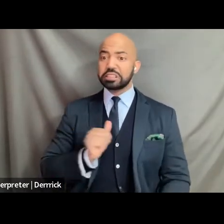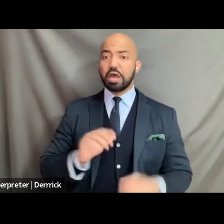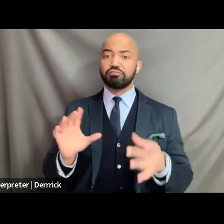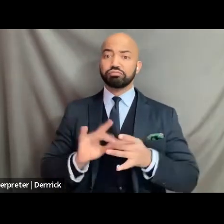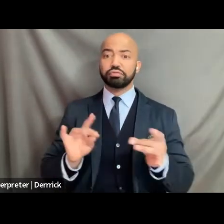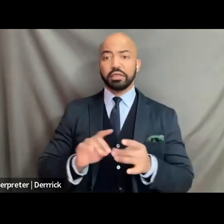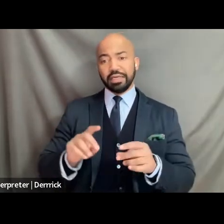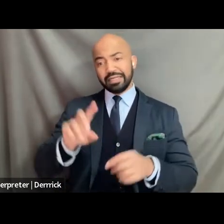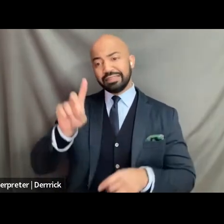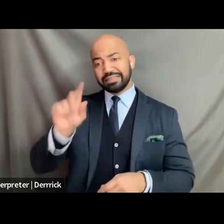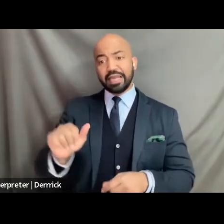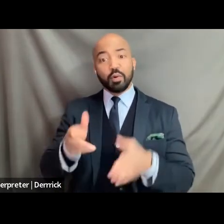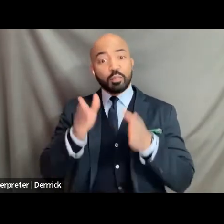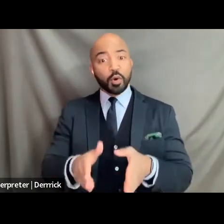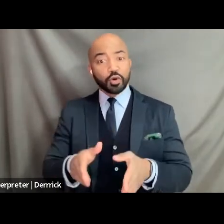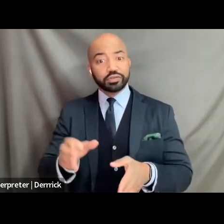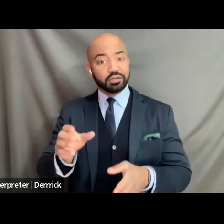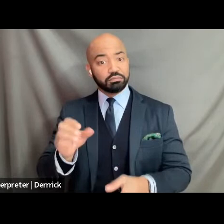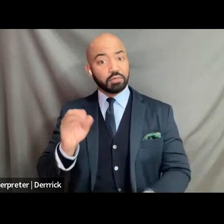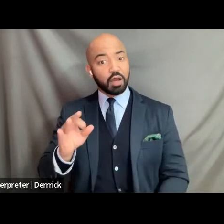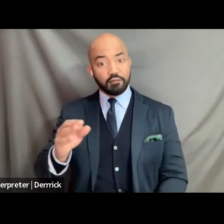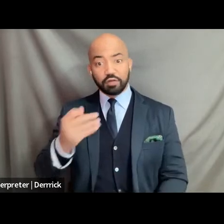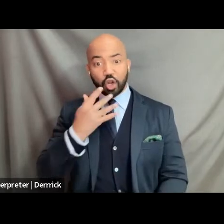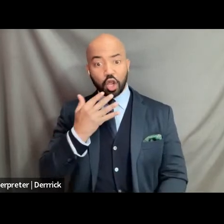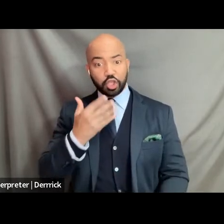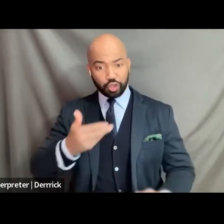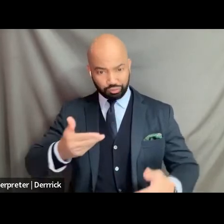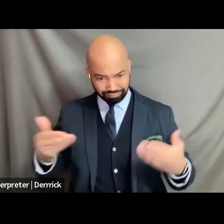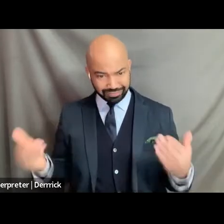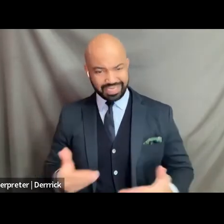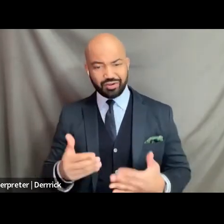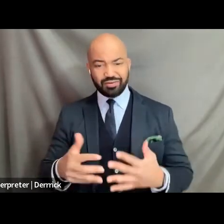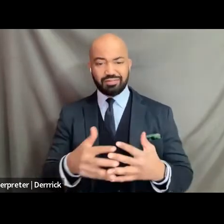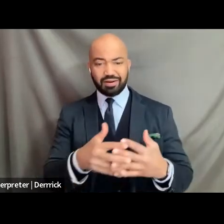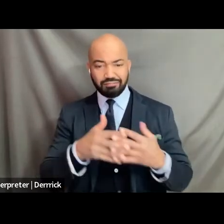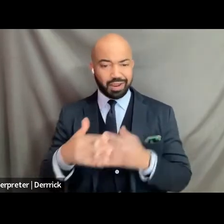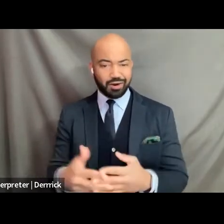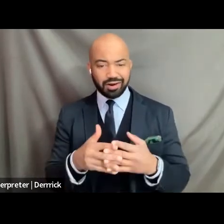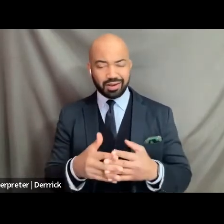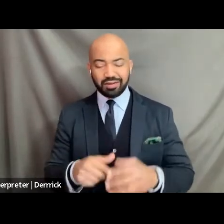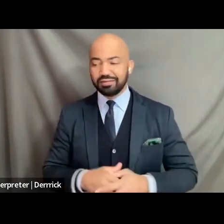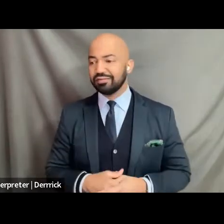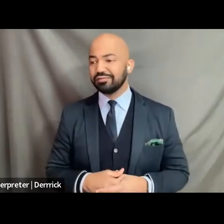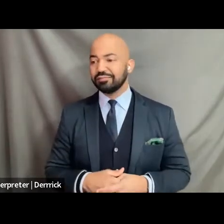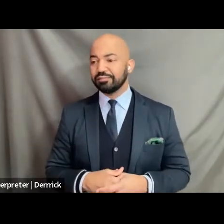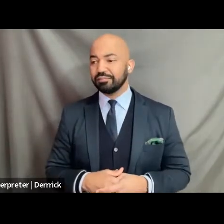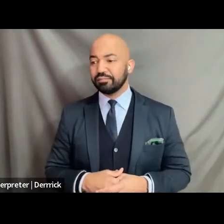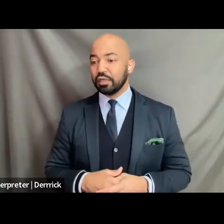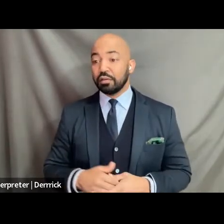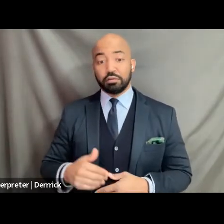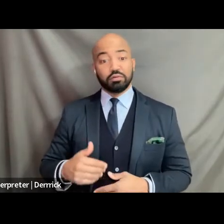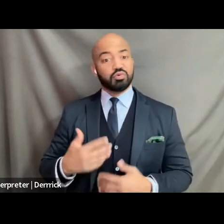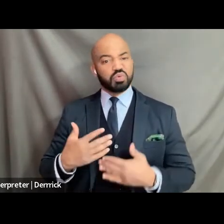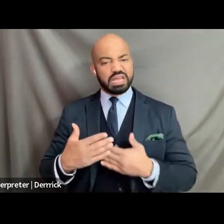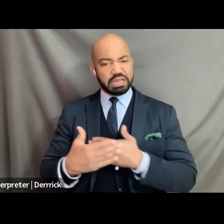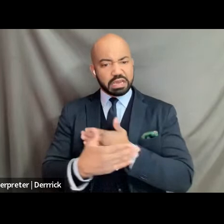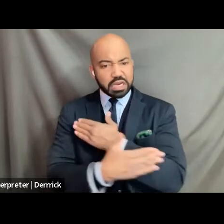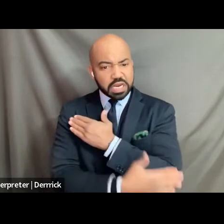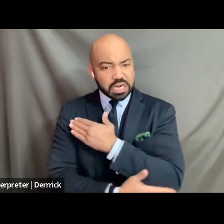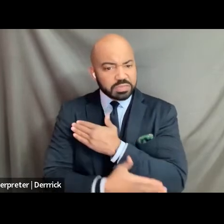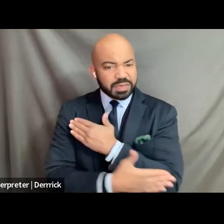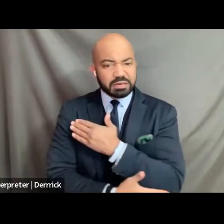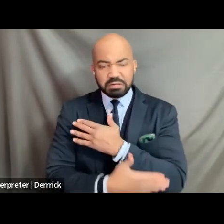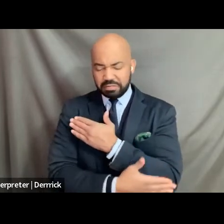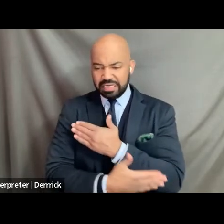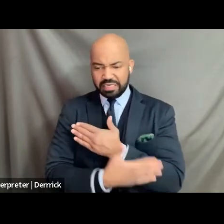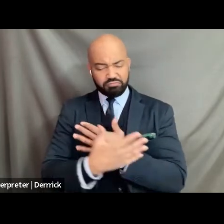color who in this country has very much experienced an erasure in unseeing